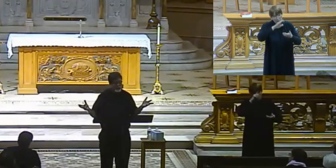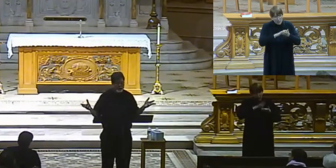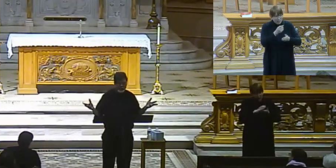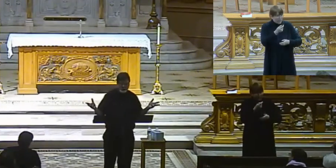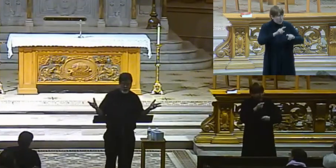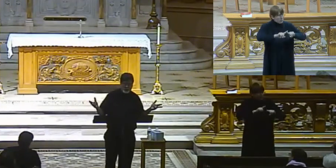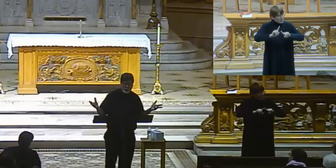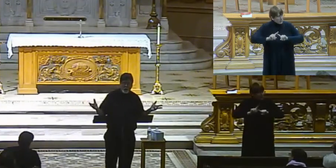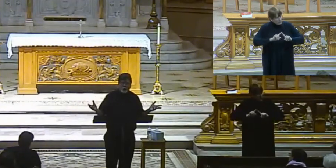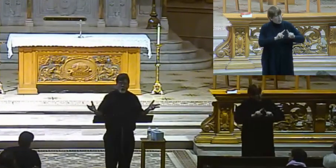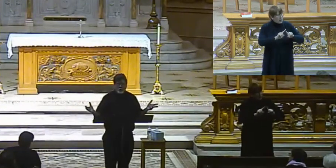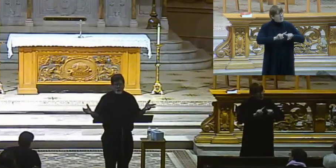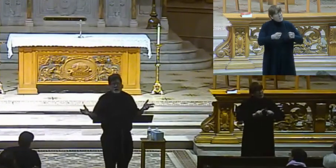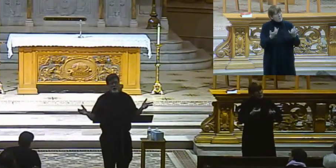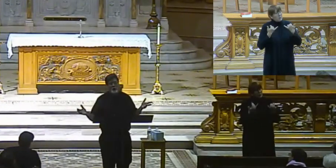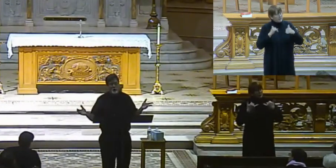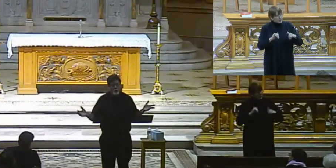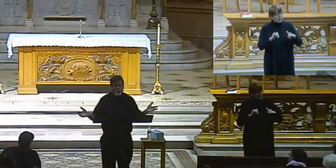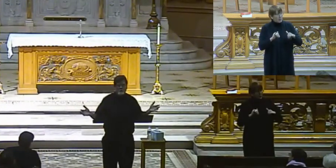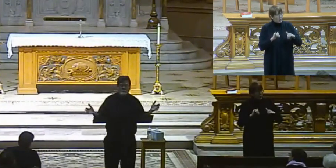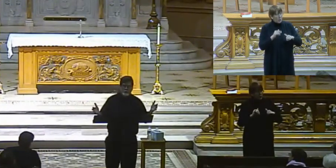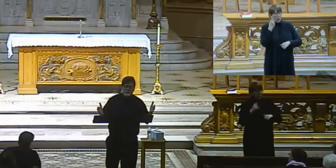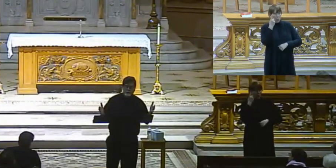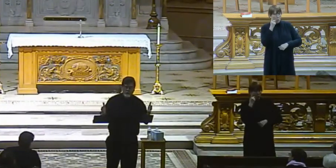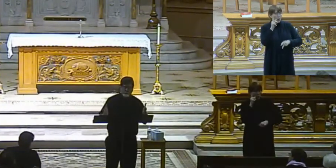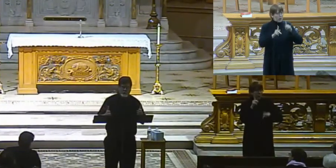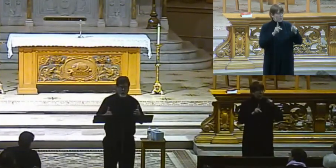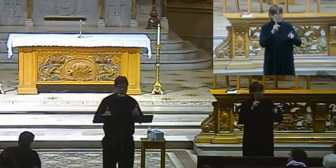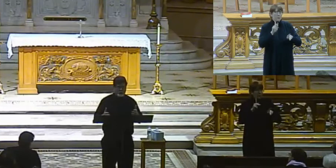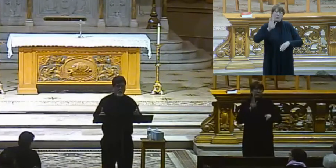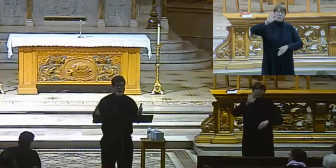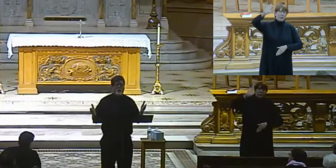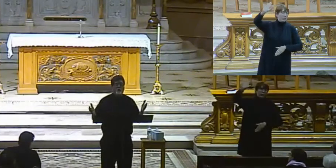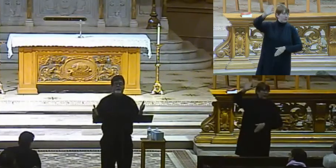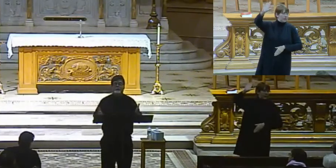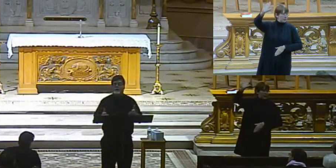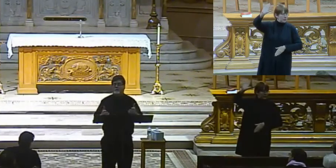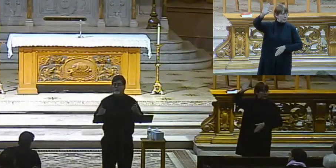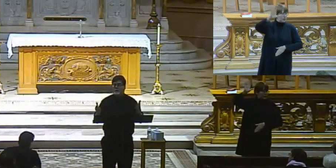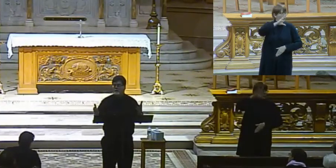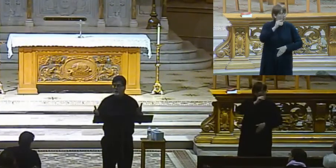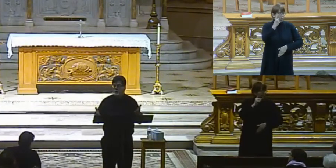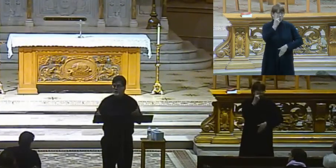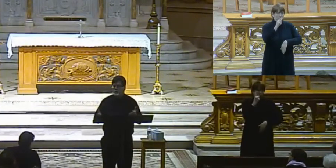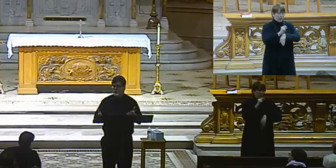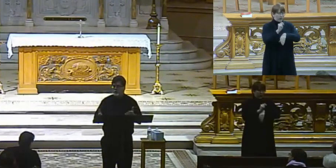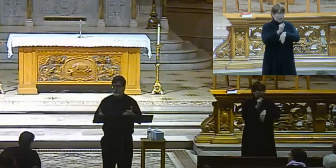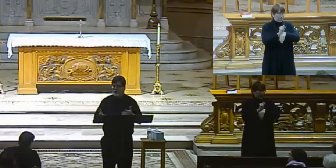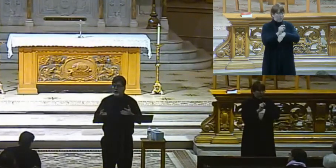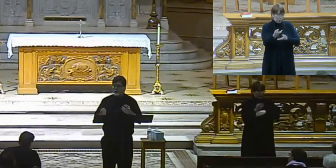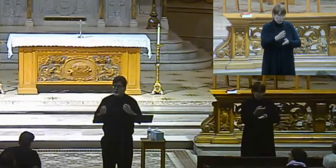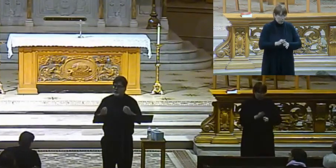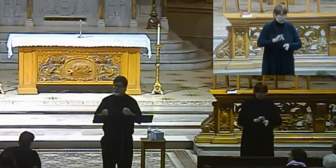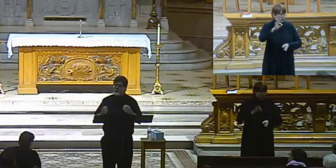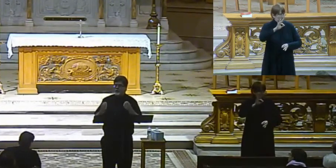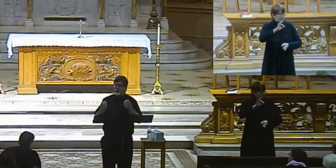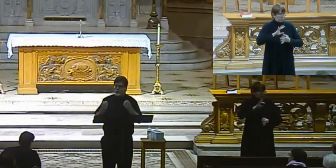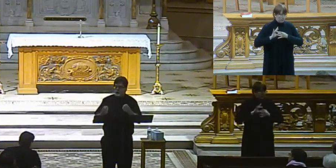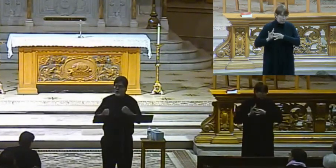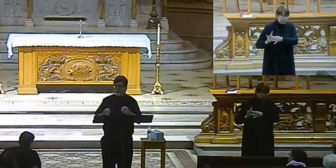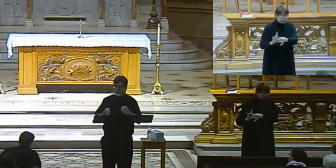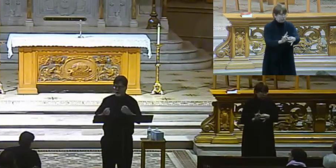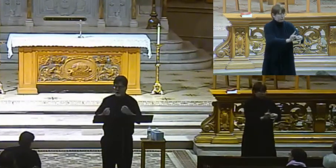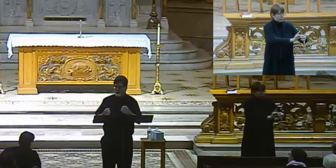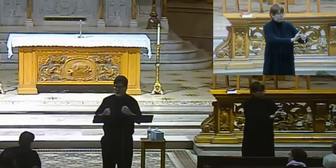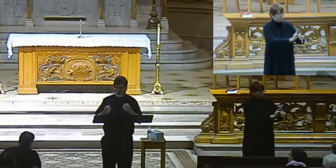and et cetera, we still are one people of God. And we are one temple of the Holy Spirit. So there is this